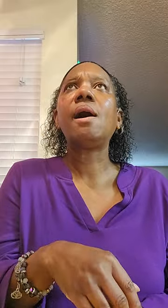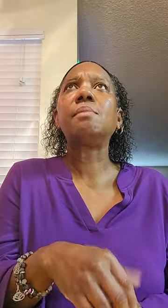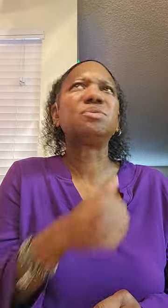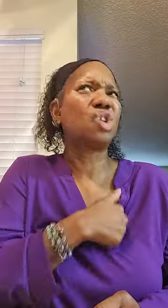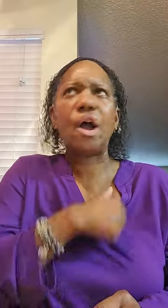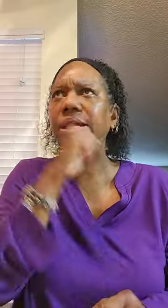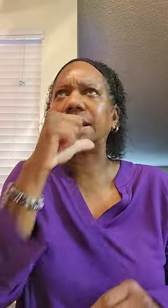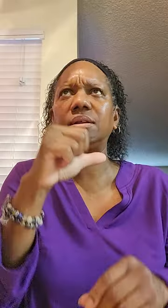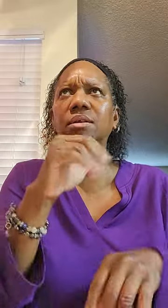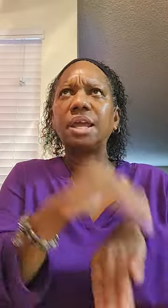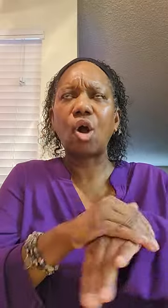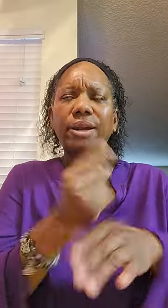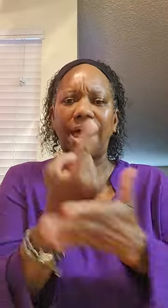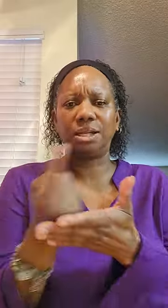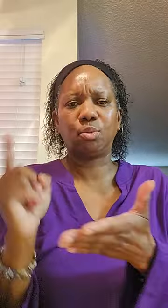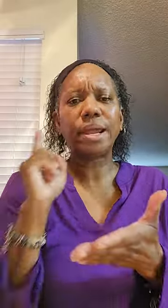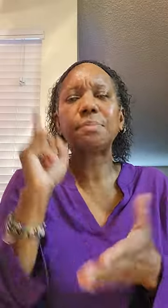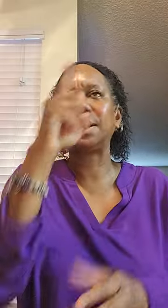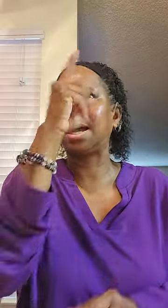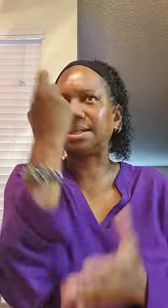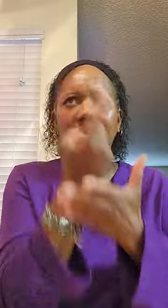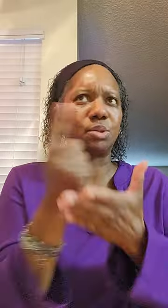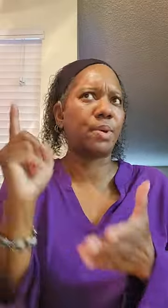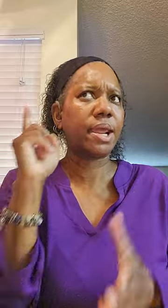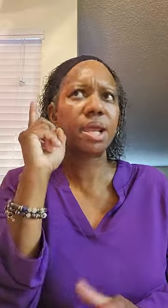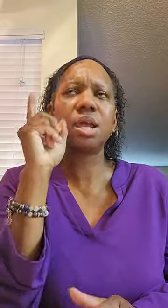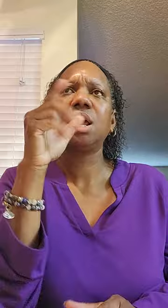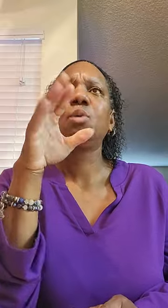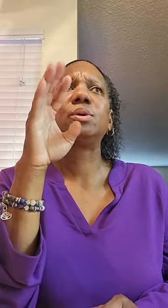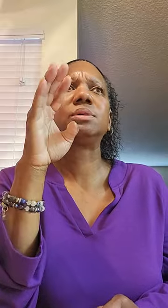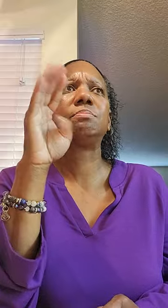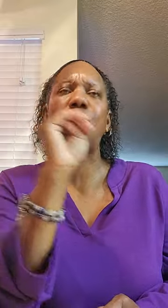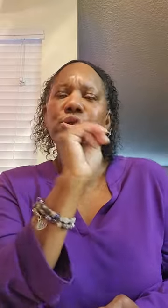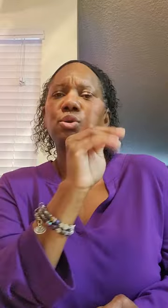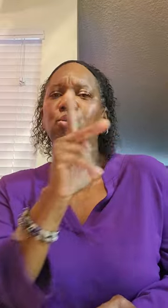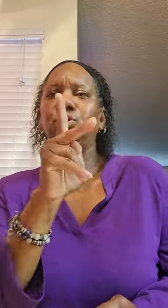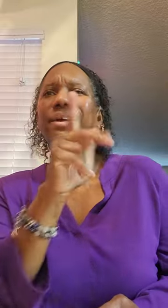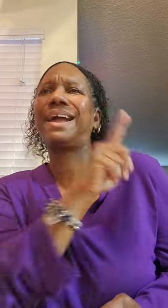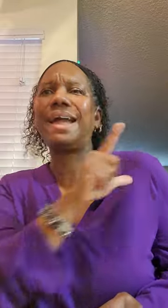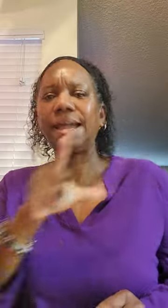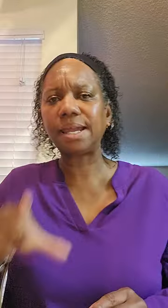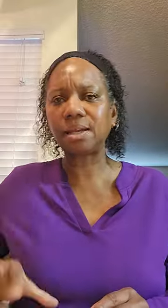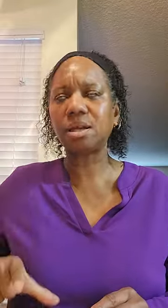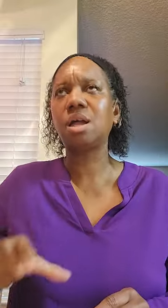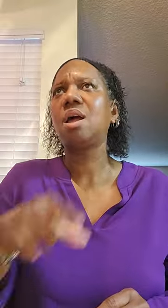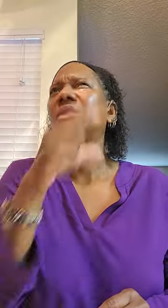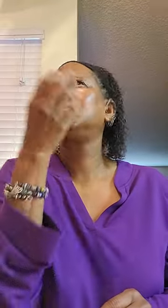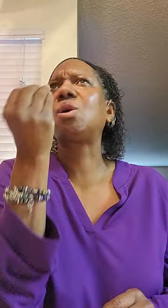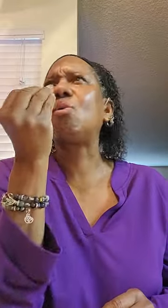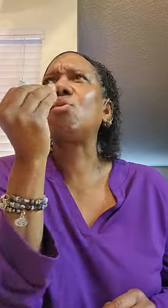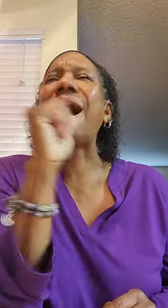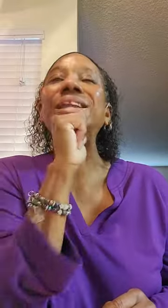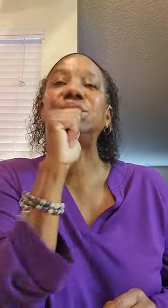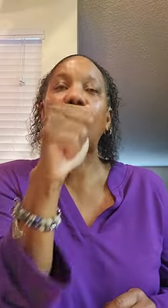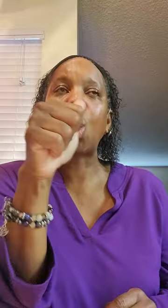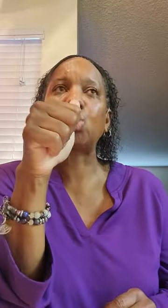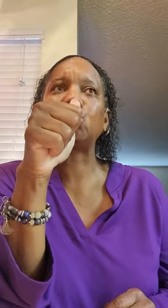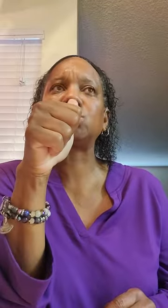So I didn't get on last week because last week was Martin Luther King. So I don't,